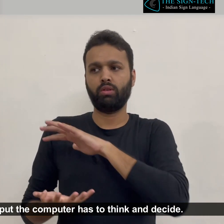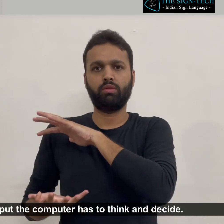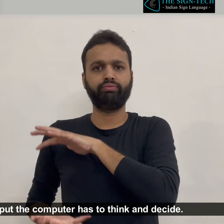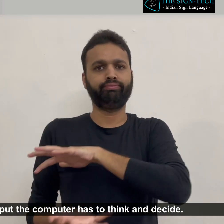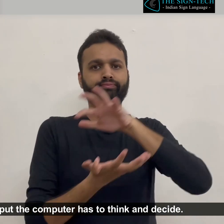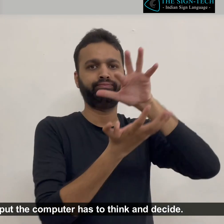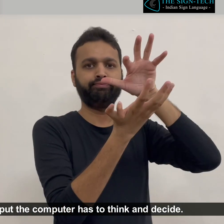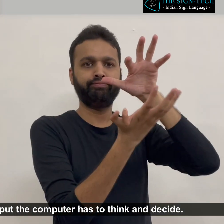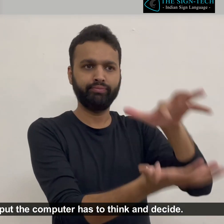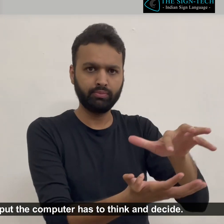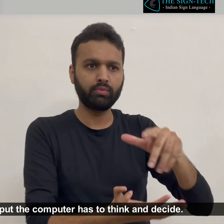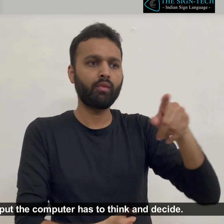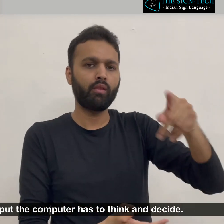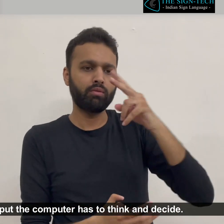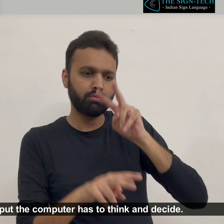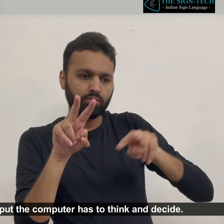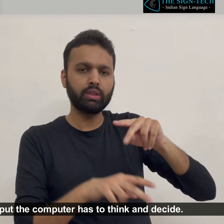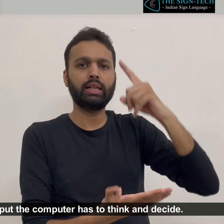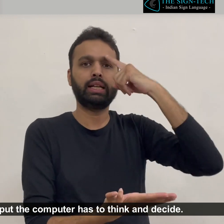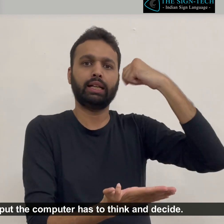You will give an input the computer has to think and decide.